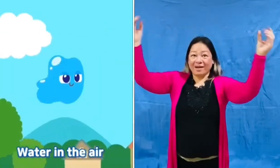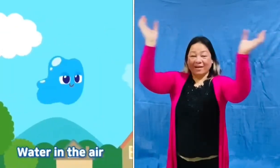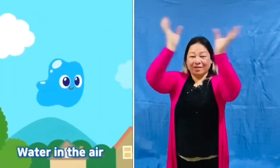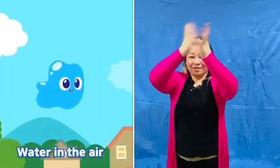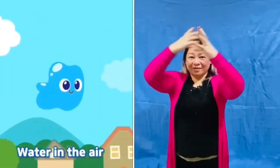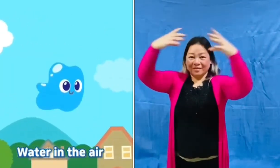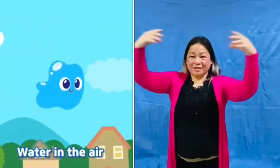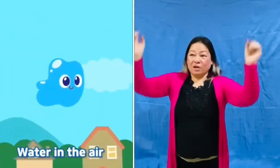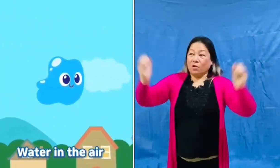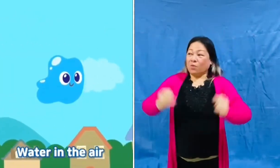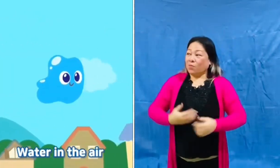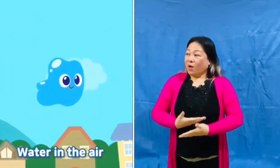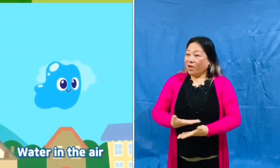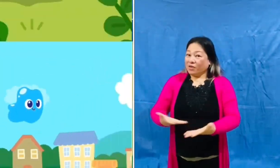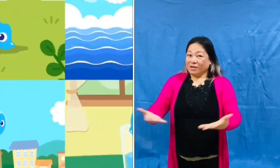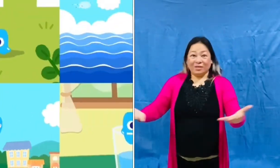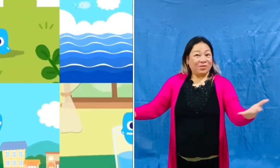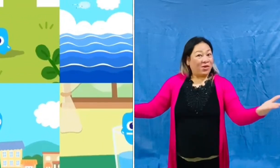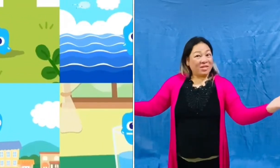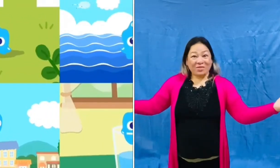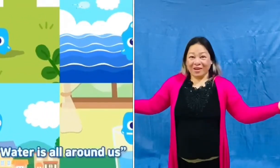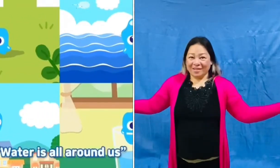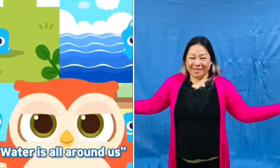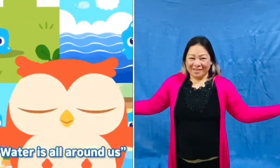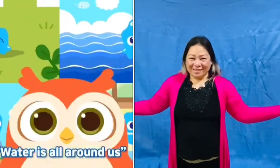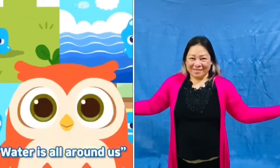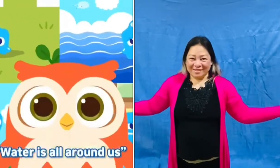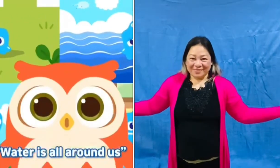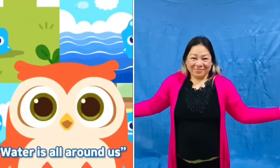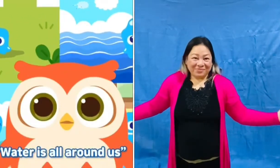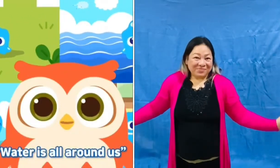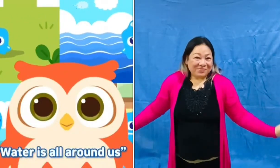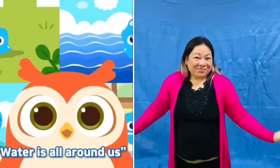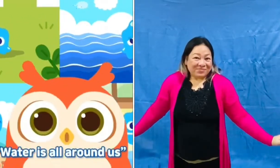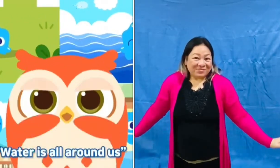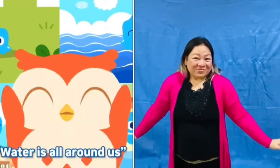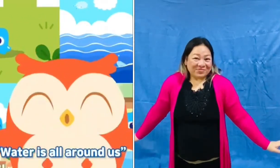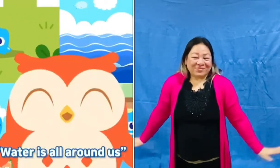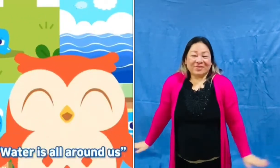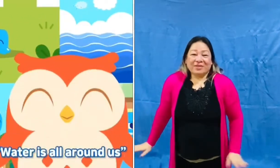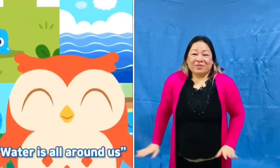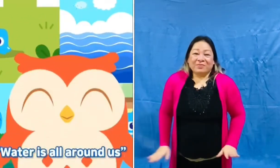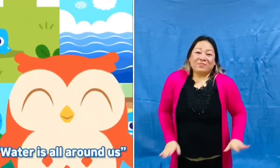water is all around us